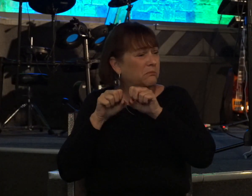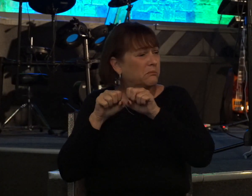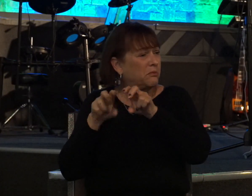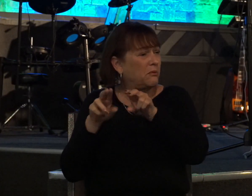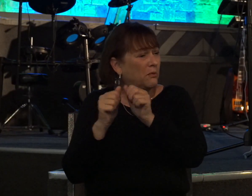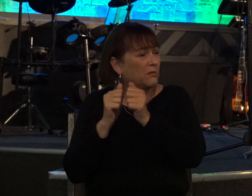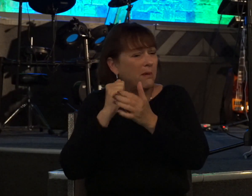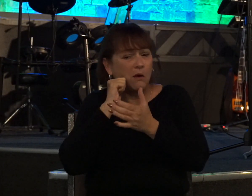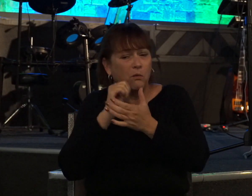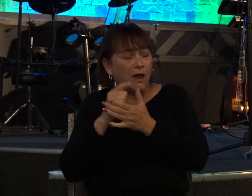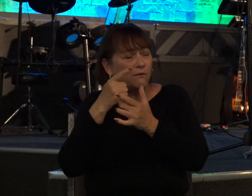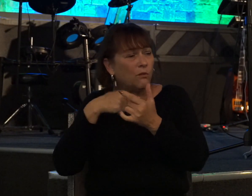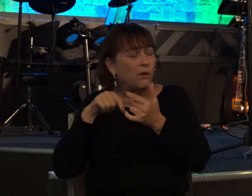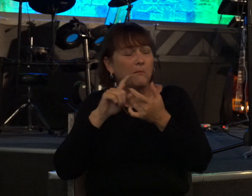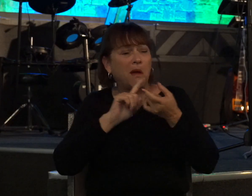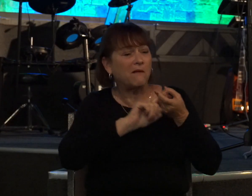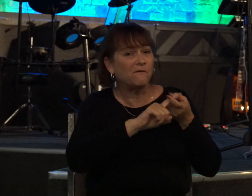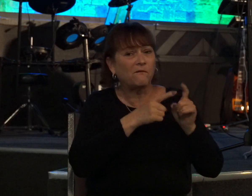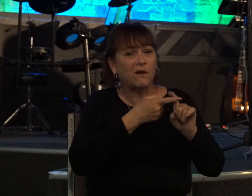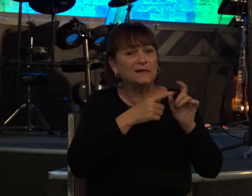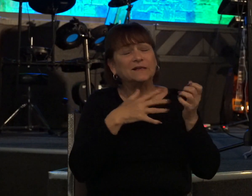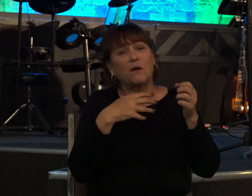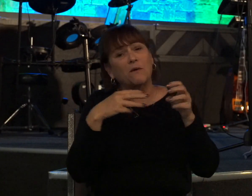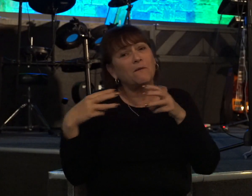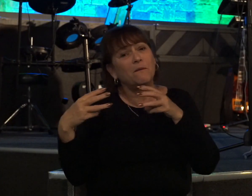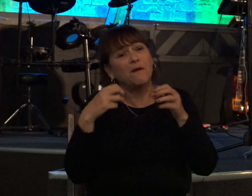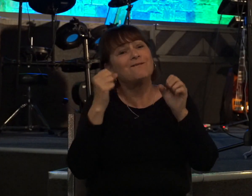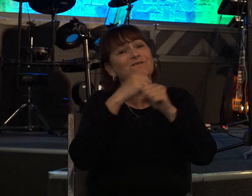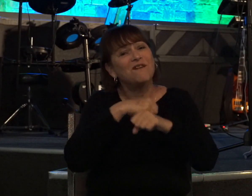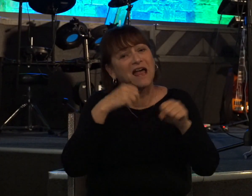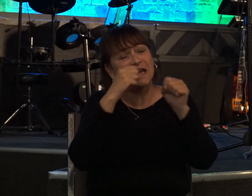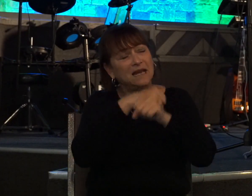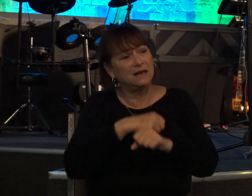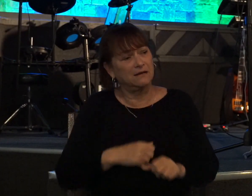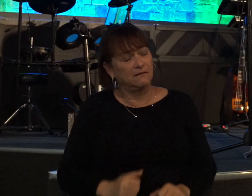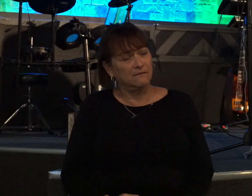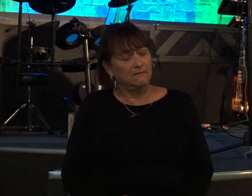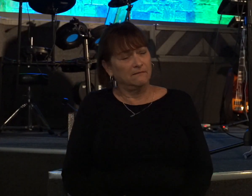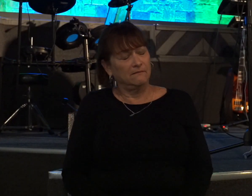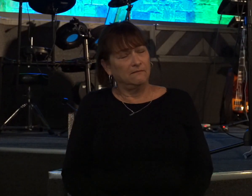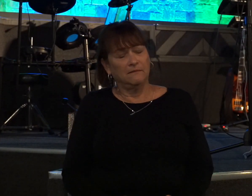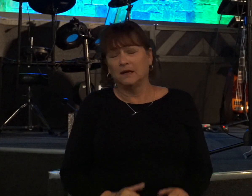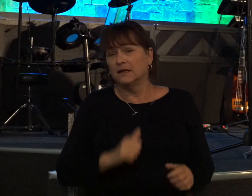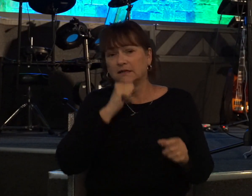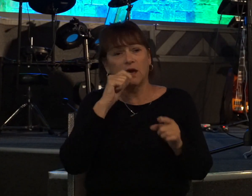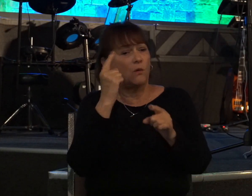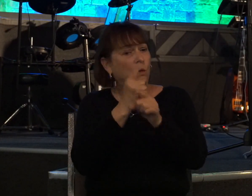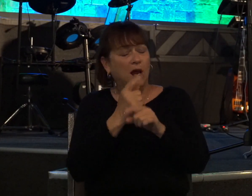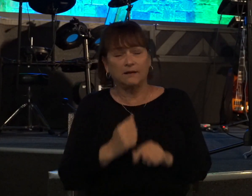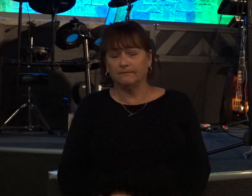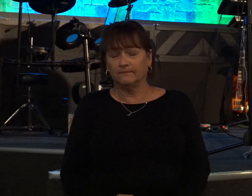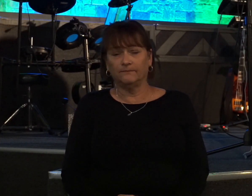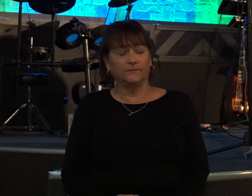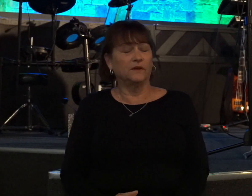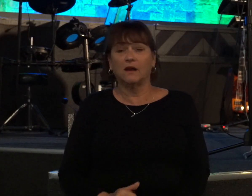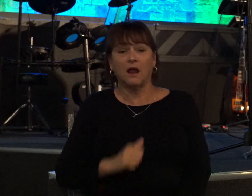comrades are on the battlefield it isn't right i will not do this thing